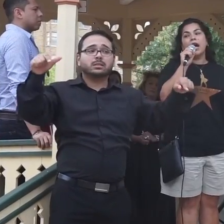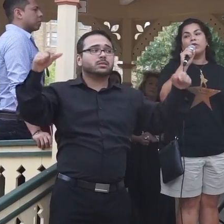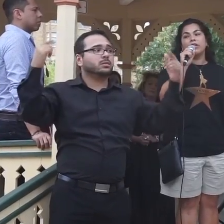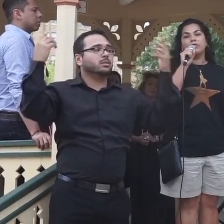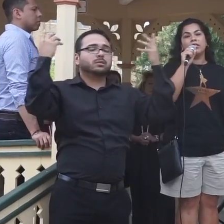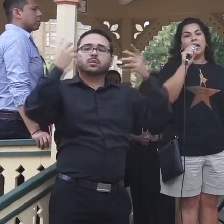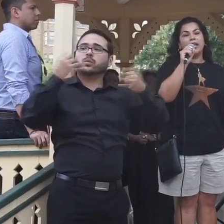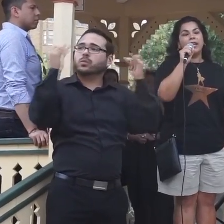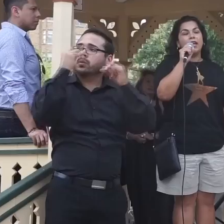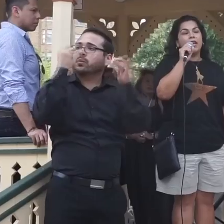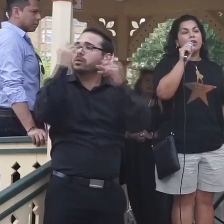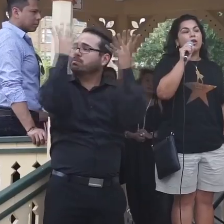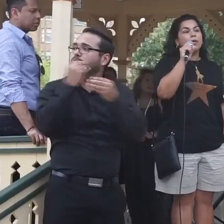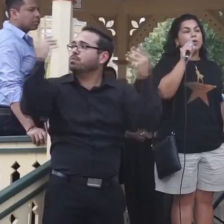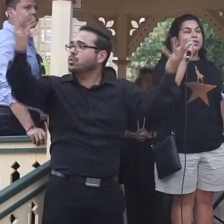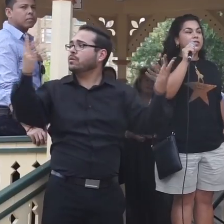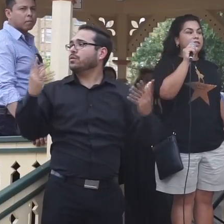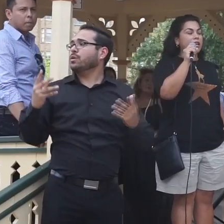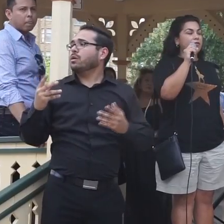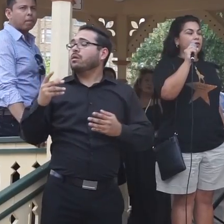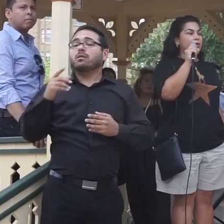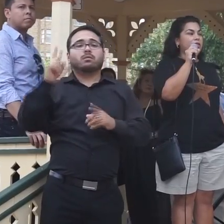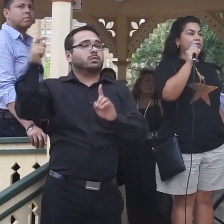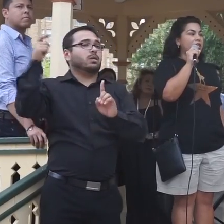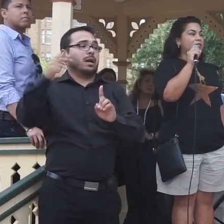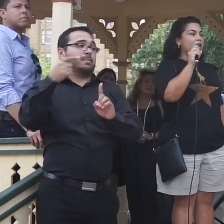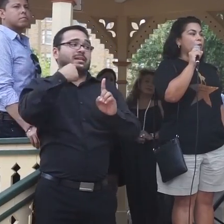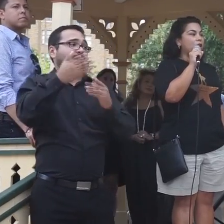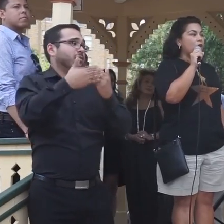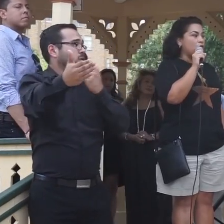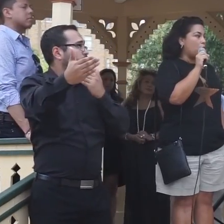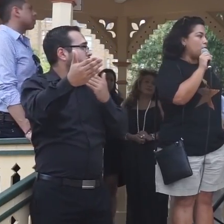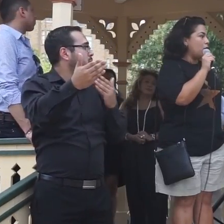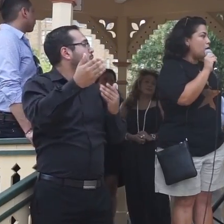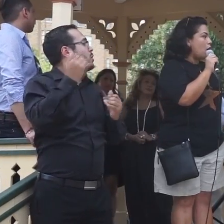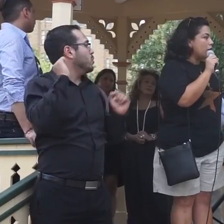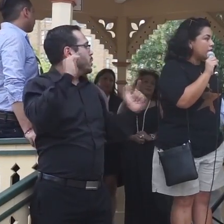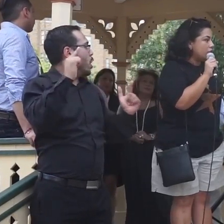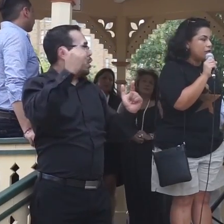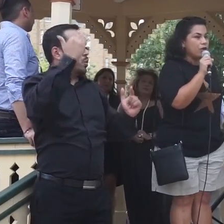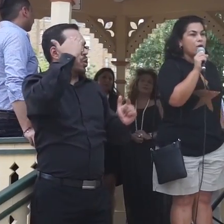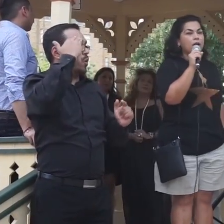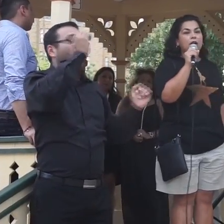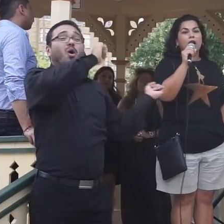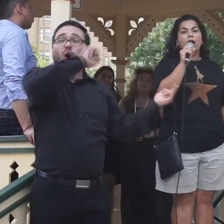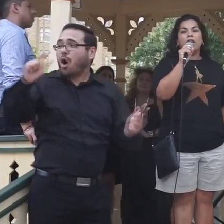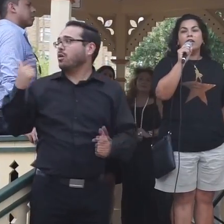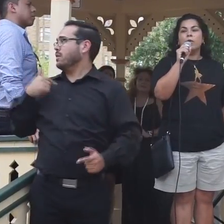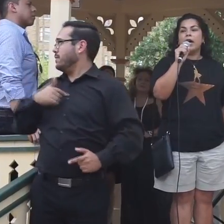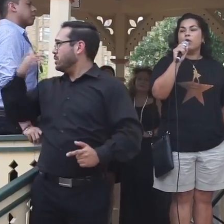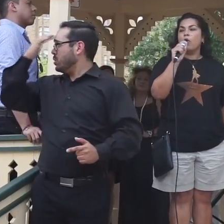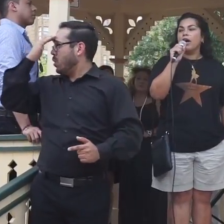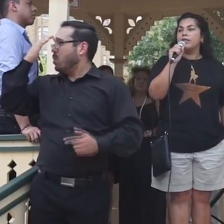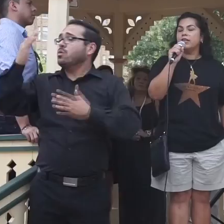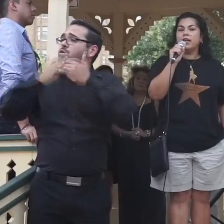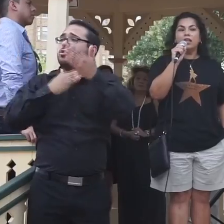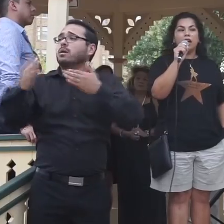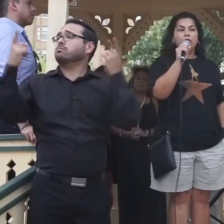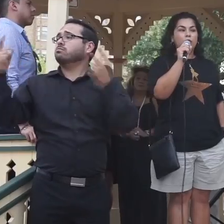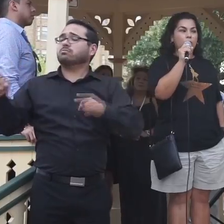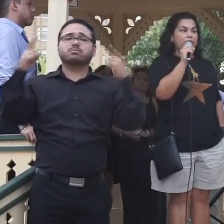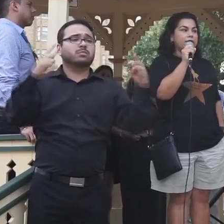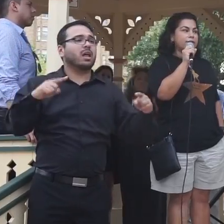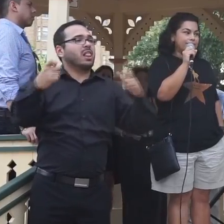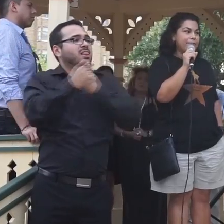what is out here today. And all I'm going to say for the rest of it is that we all know, all of us here know, that no matter what,